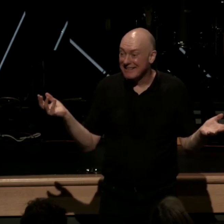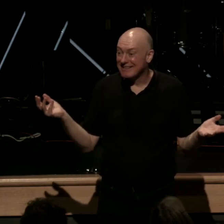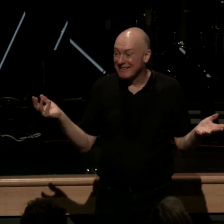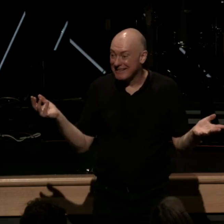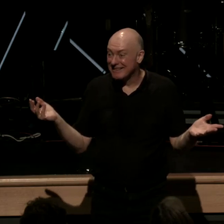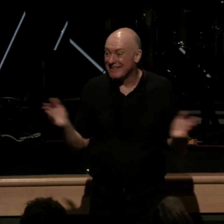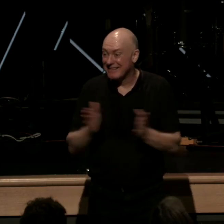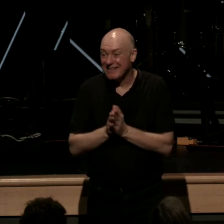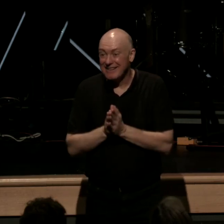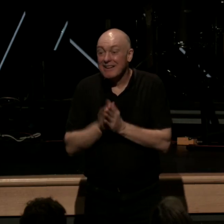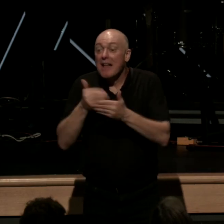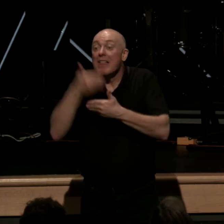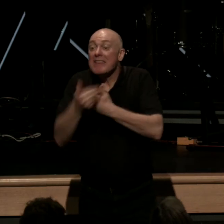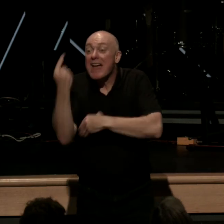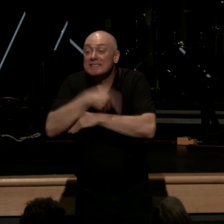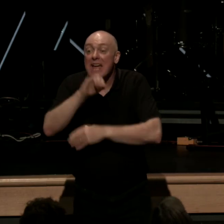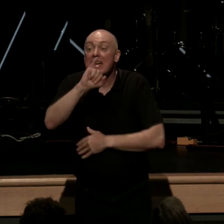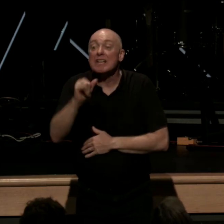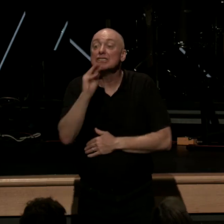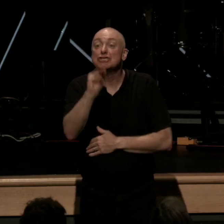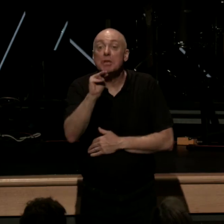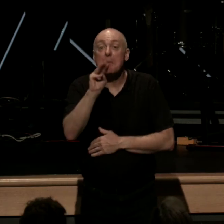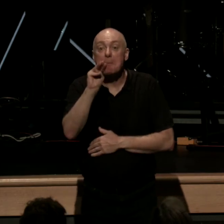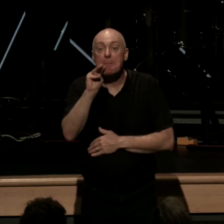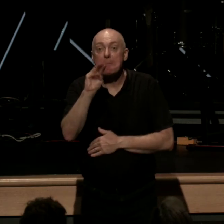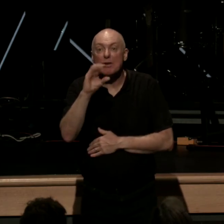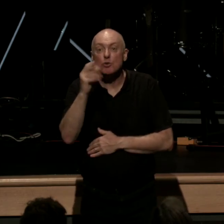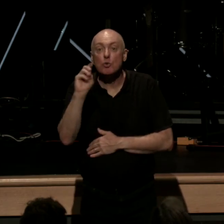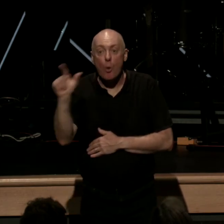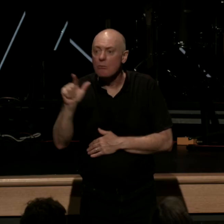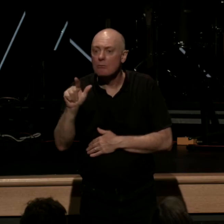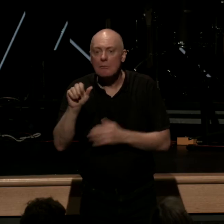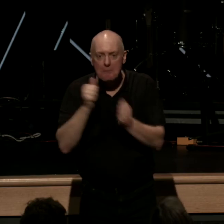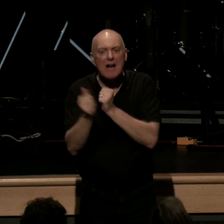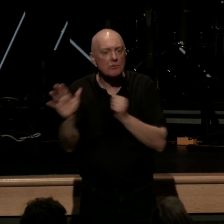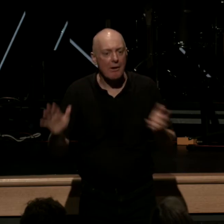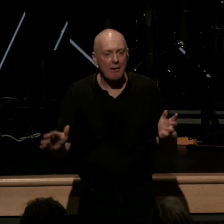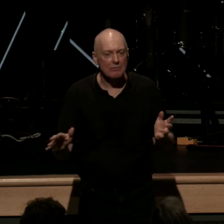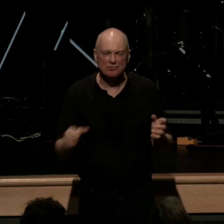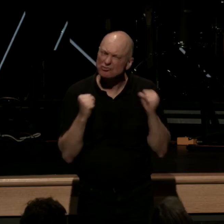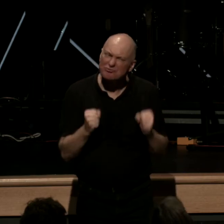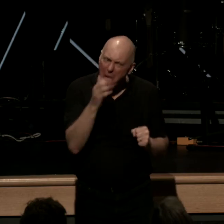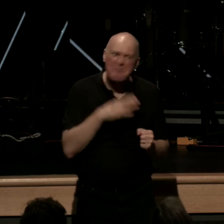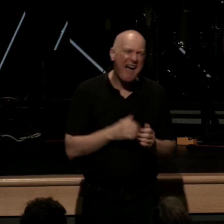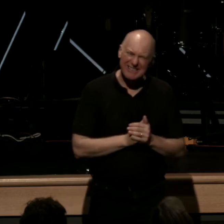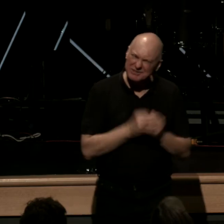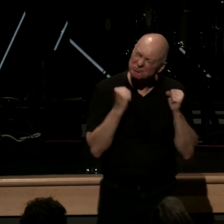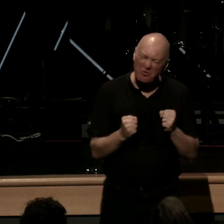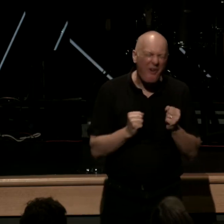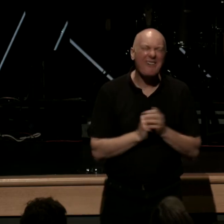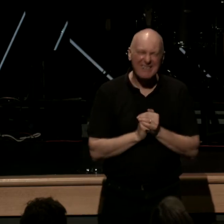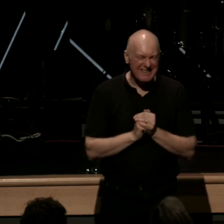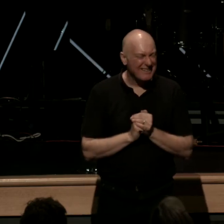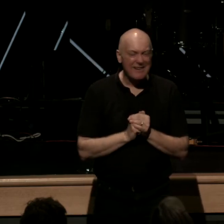the very next day Jim McDougal passed away what a strong man what a godly man